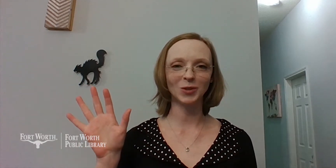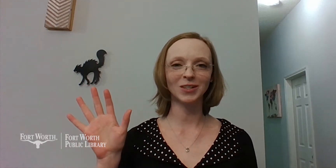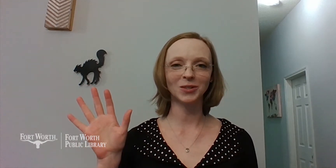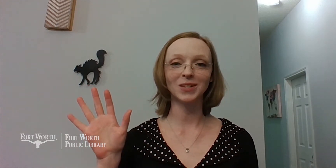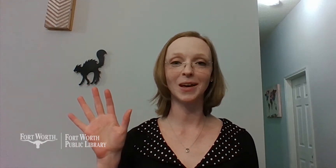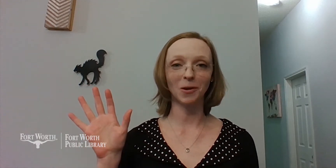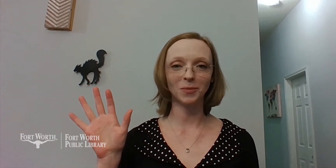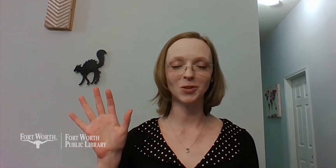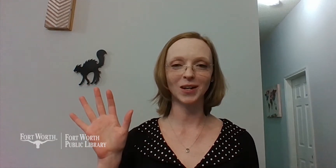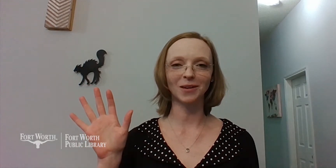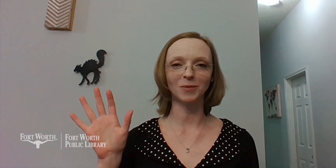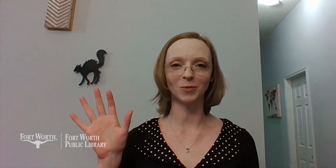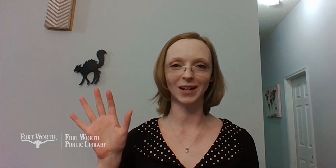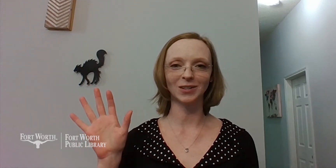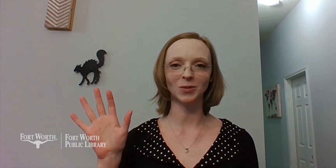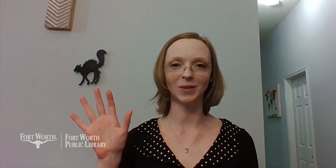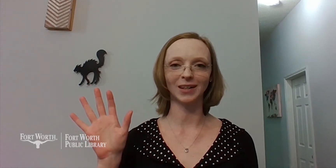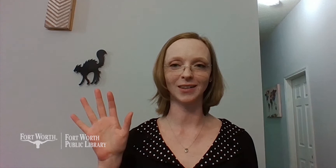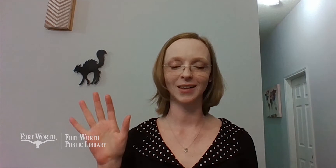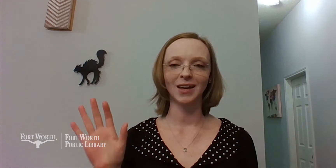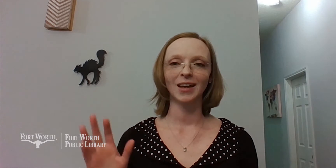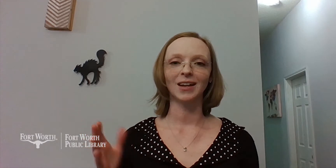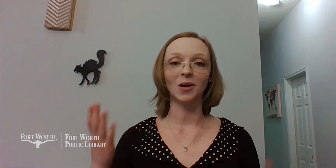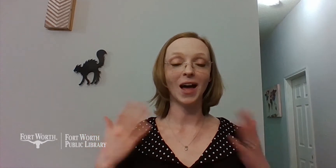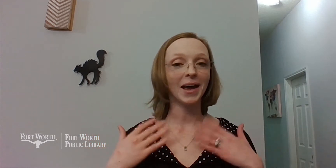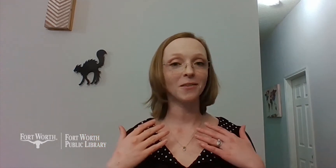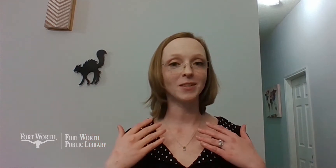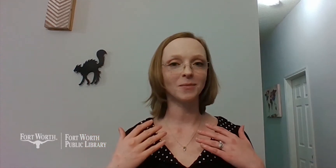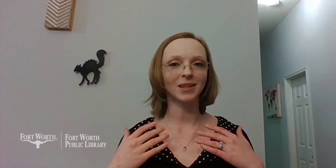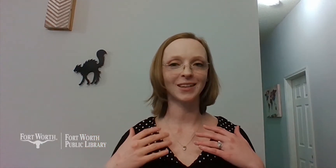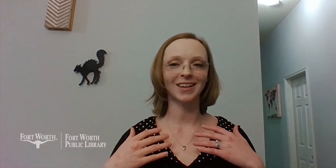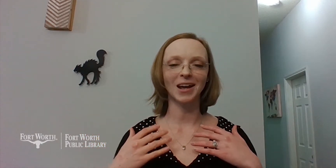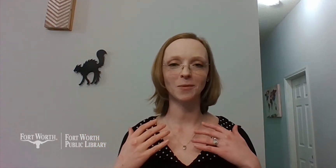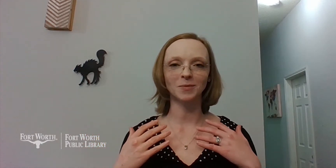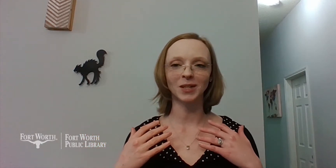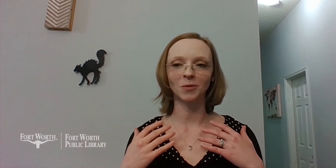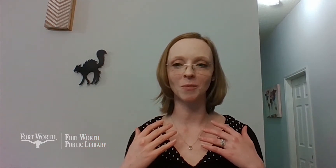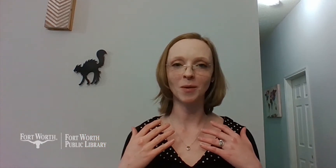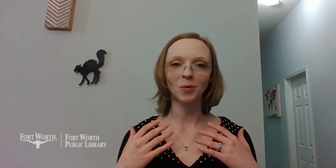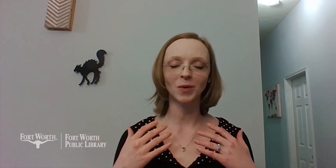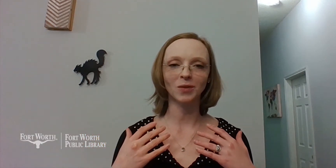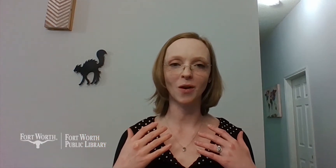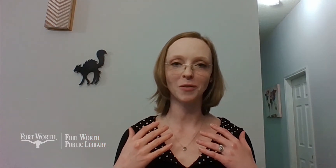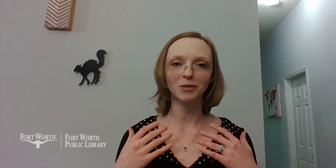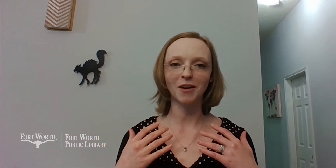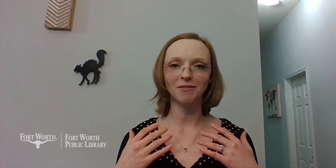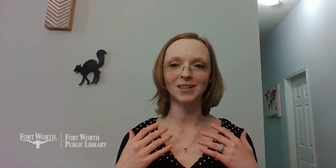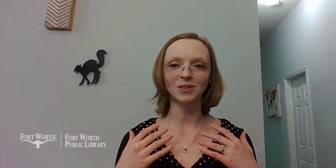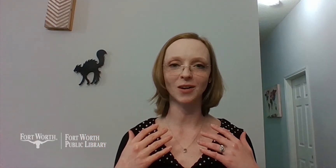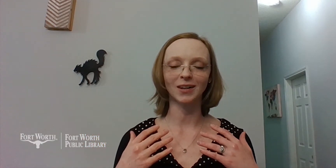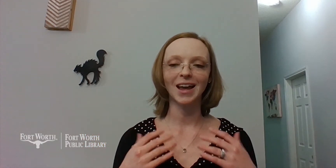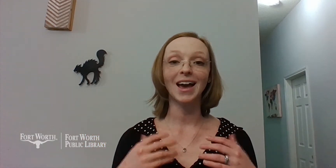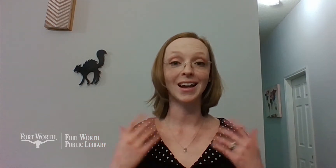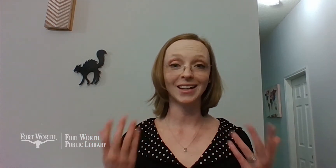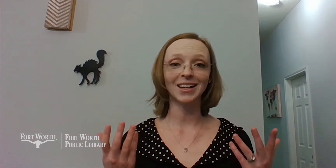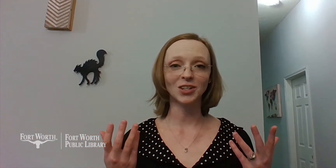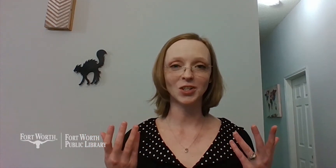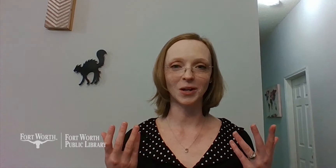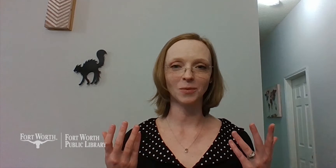can do to help your child be ready to read. Now I have something that helps me to remember what all those five things are and I'd like to share it with